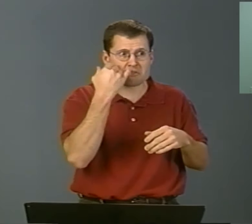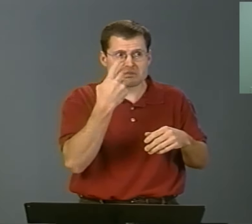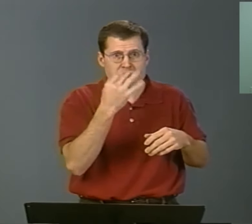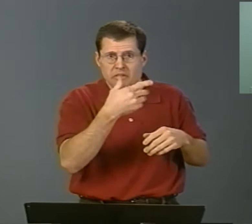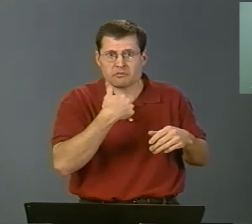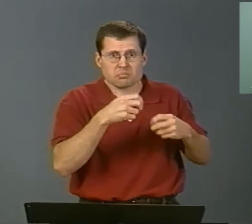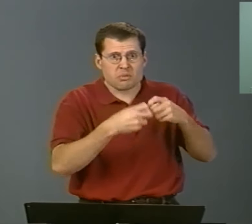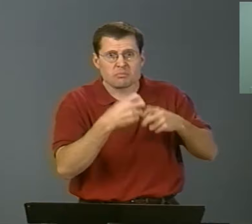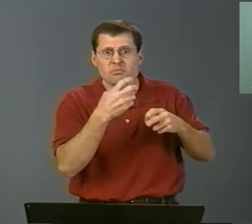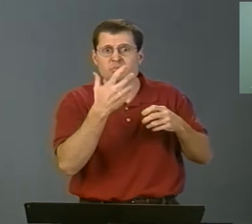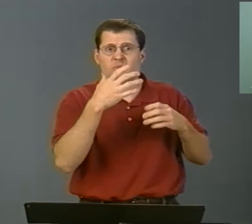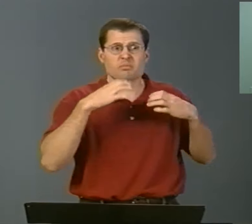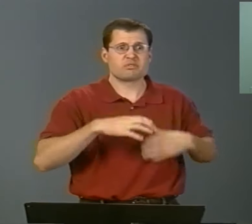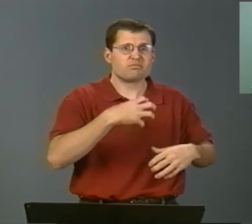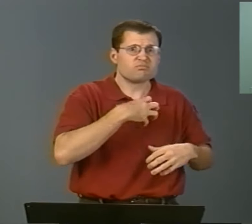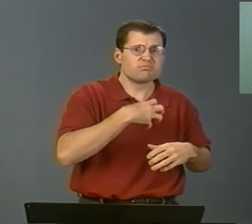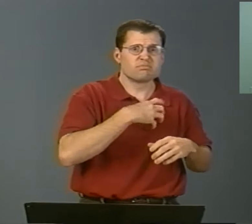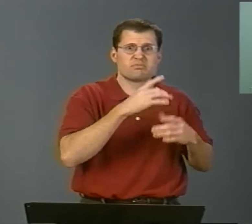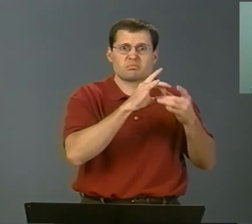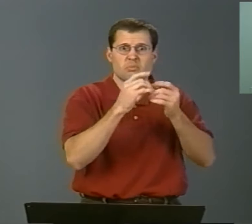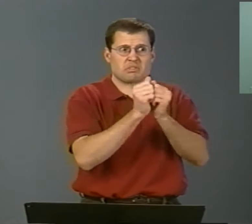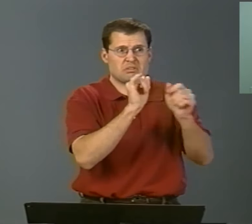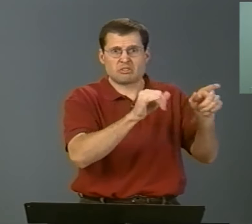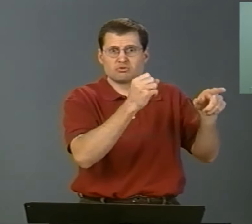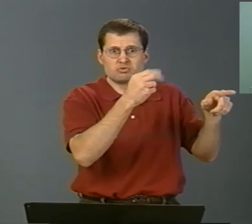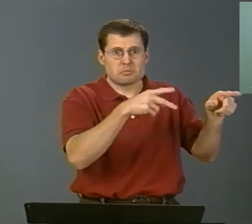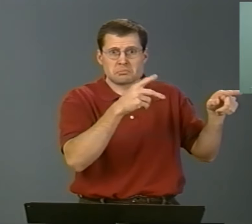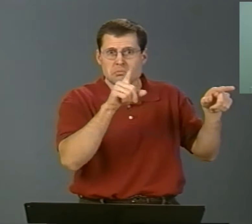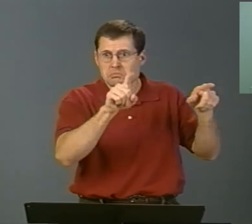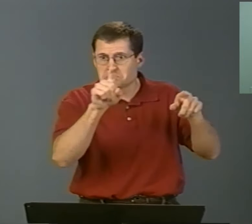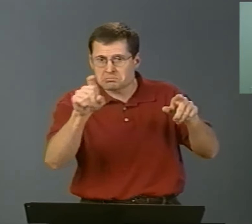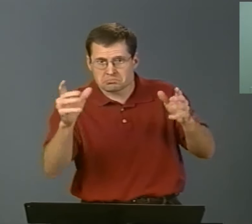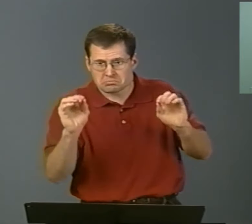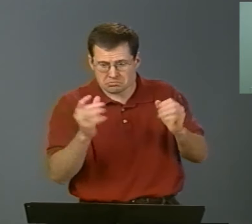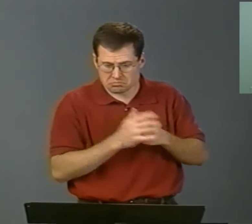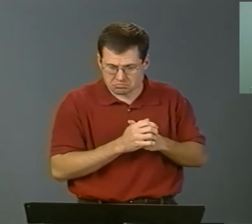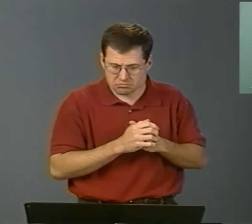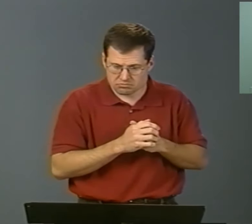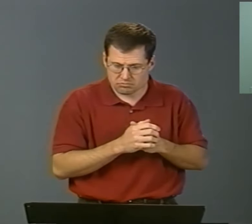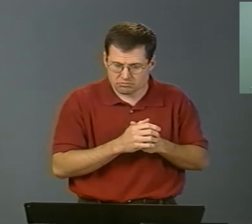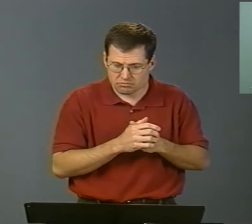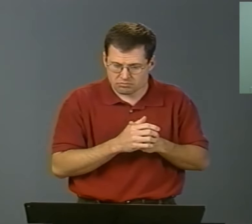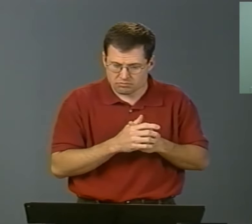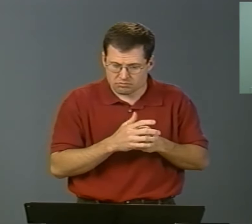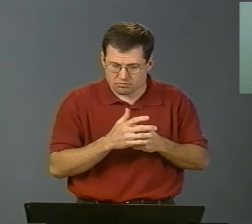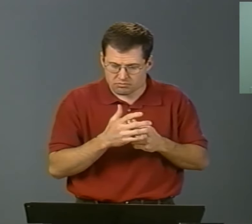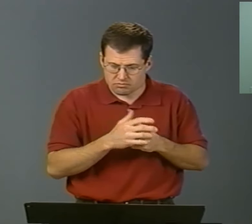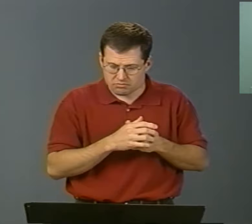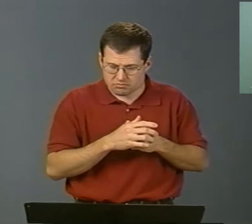So you can also call and see if they've had other problems in other shops.